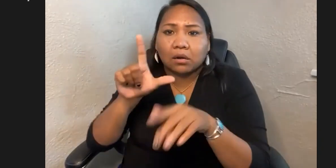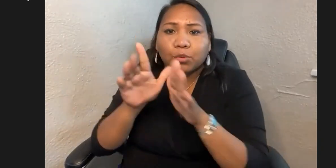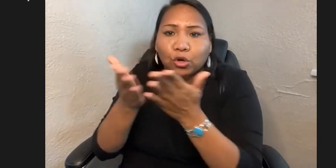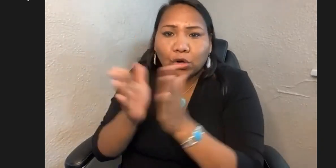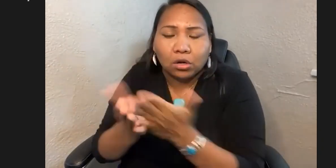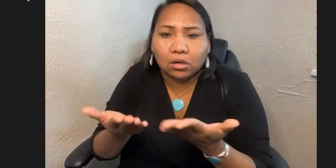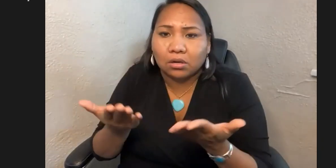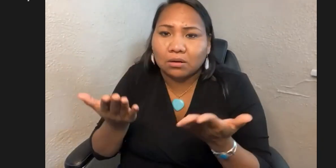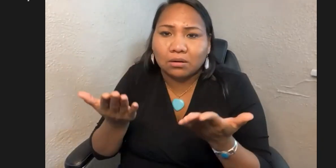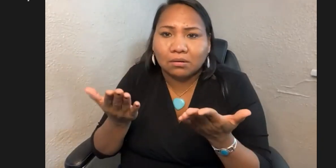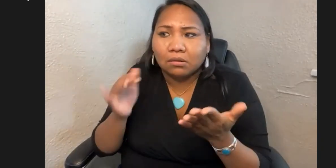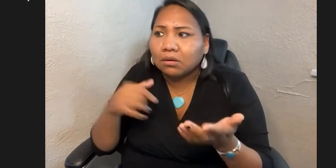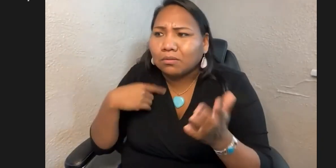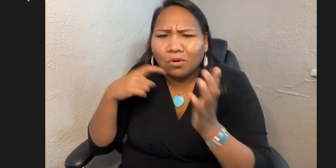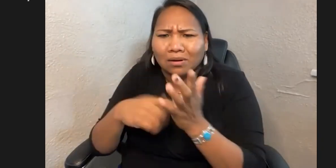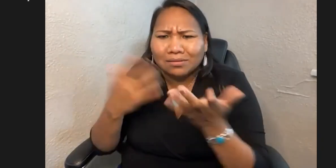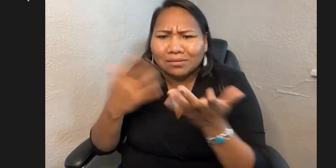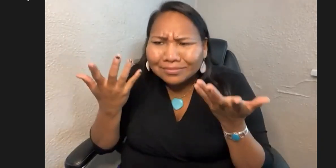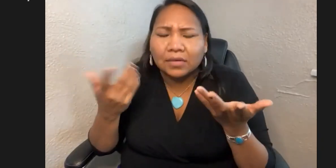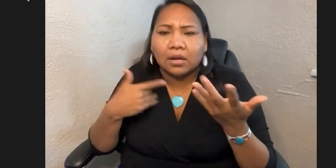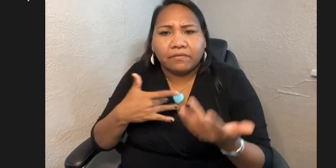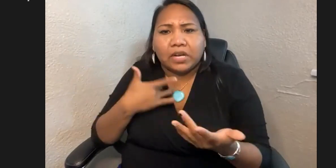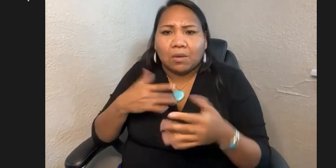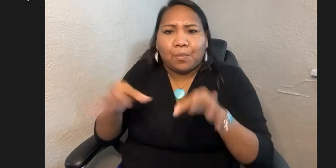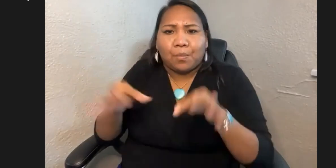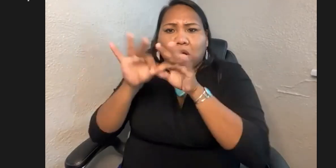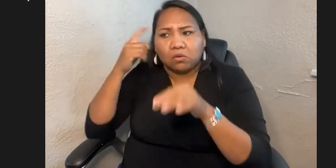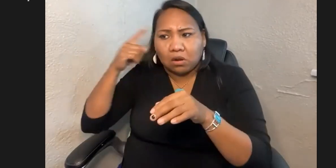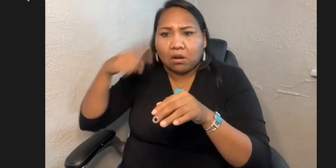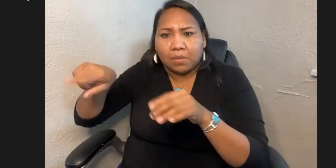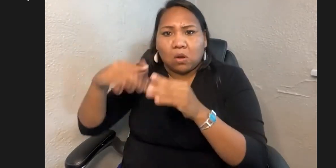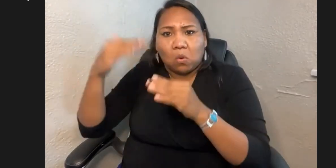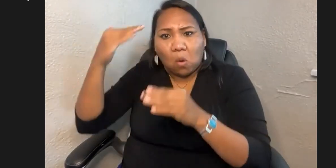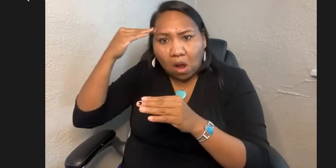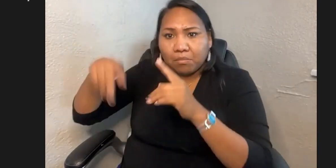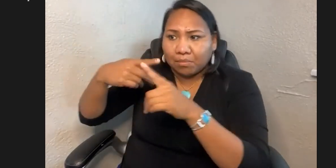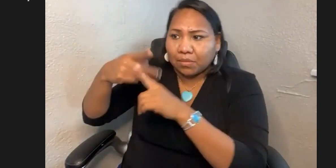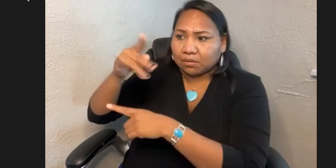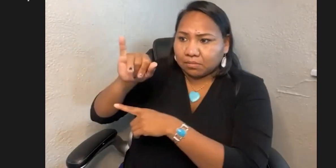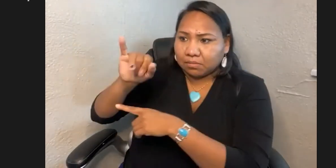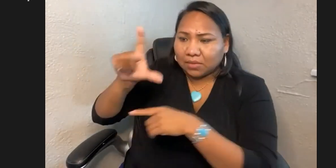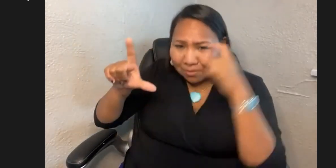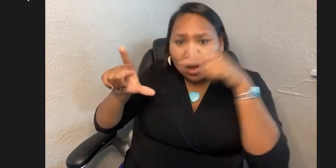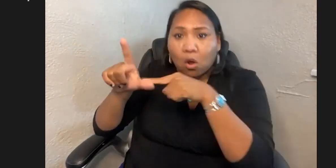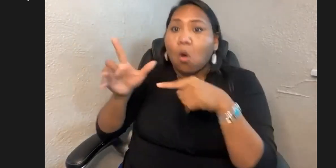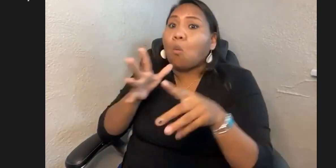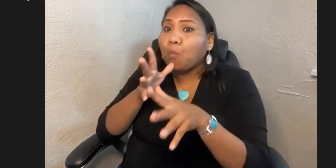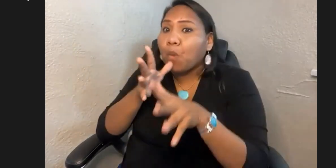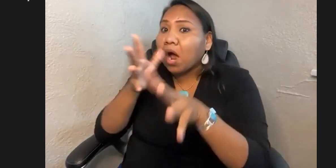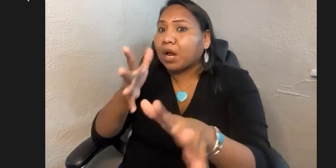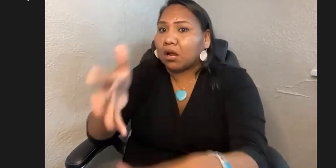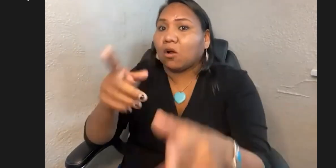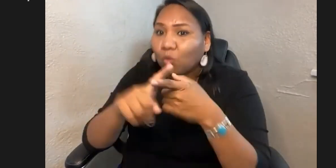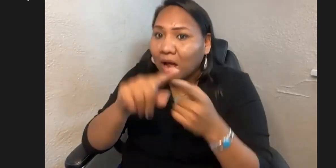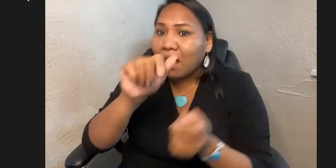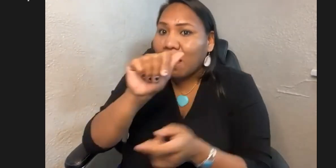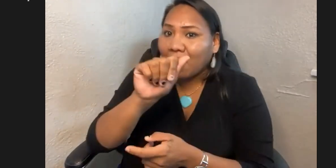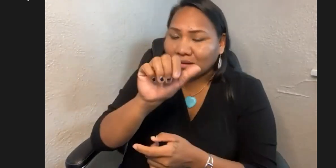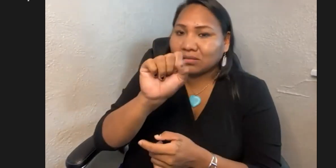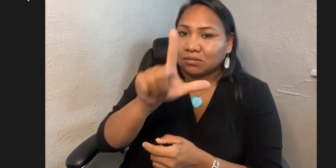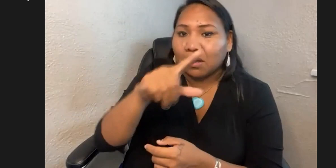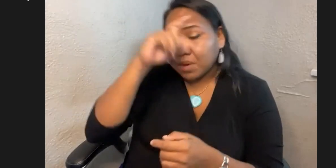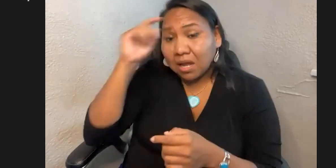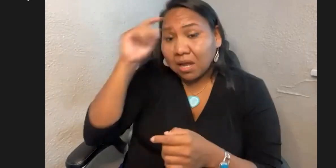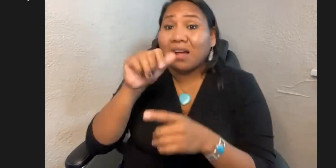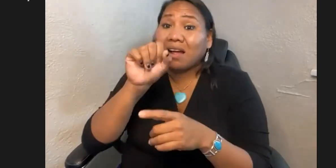community does not have an identity that connects with that. And it's really important that we make more people aware